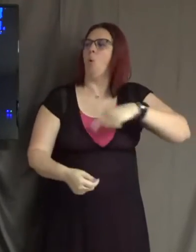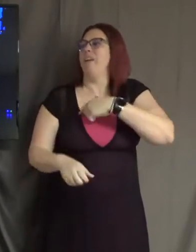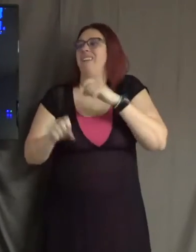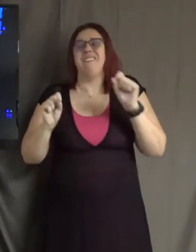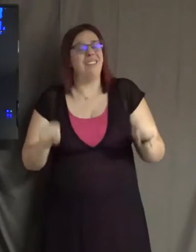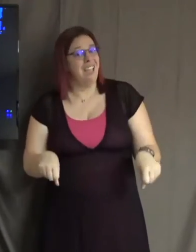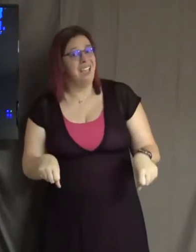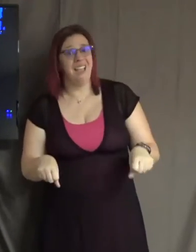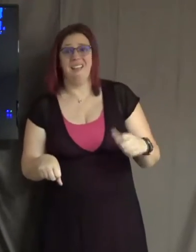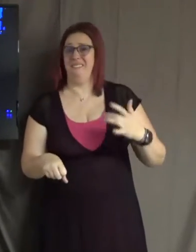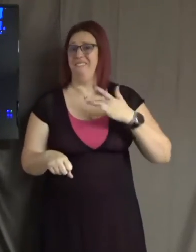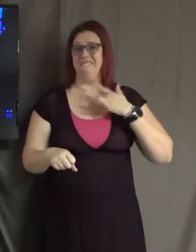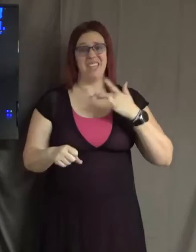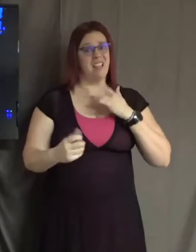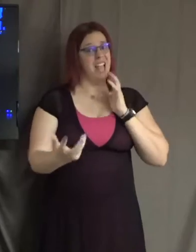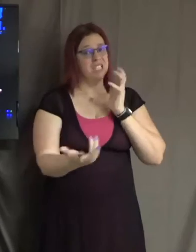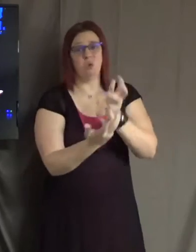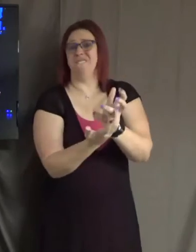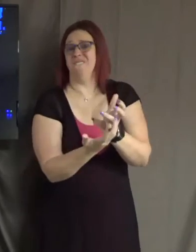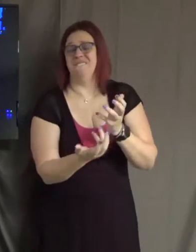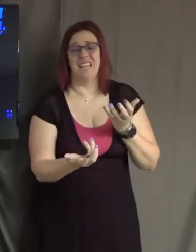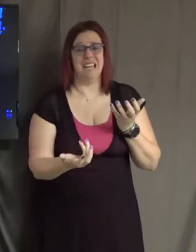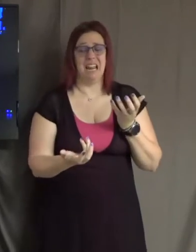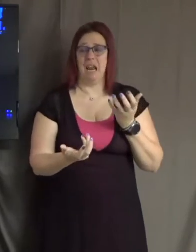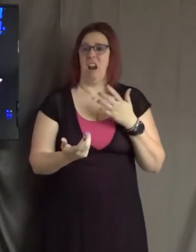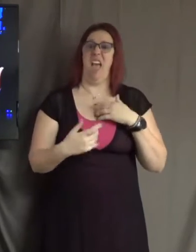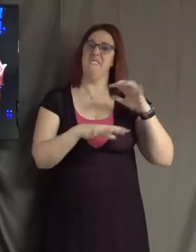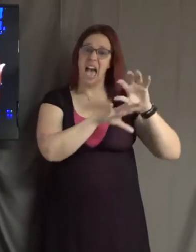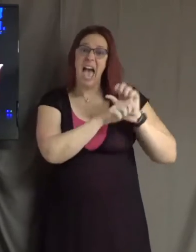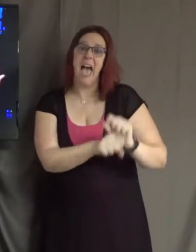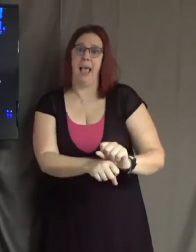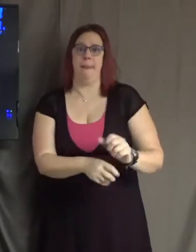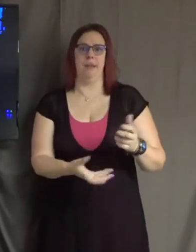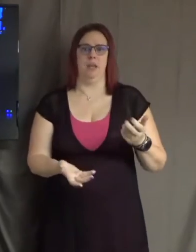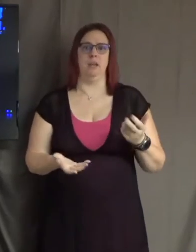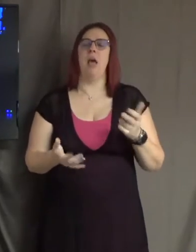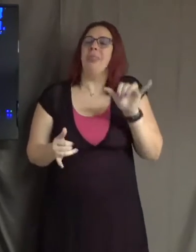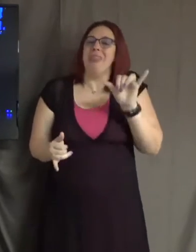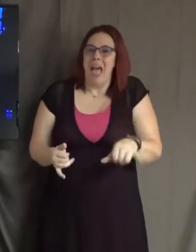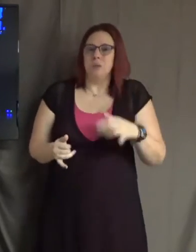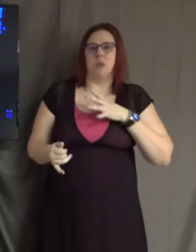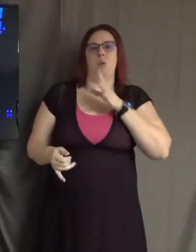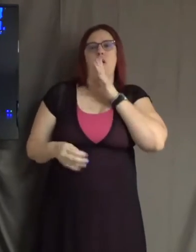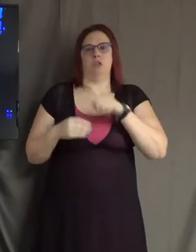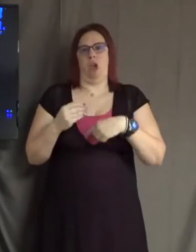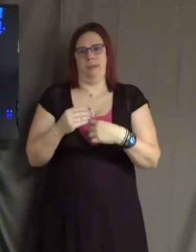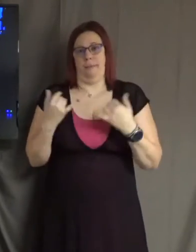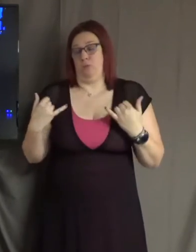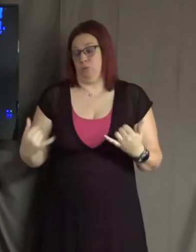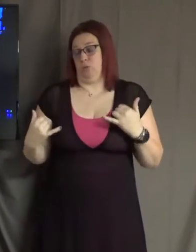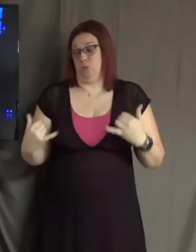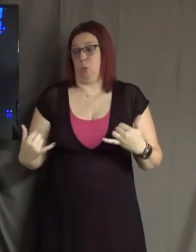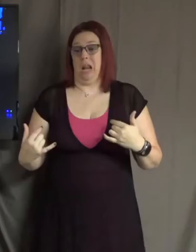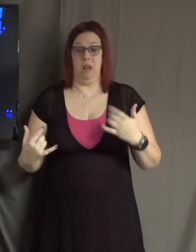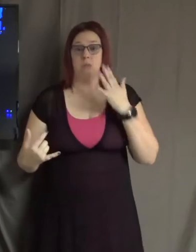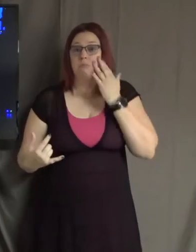or when we have a habit of mind. And that's exactly what I want to take a look at today. Because what we find with that is that